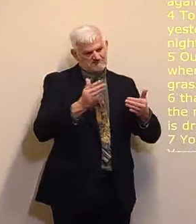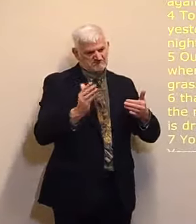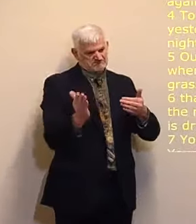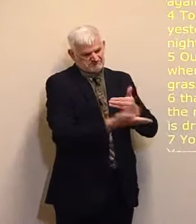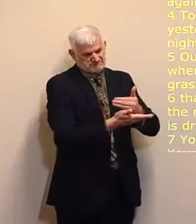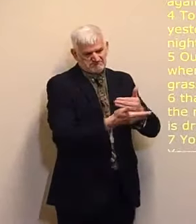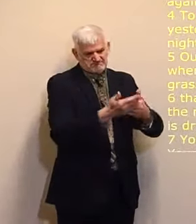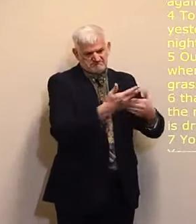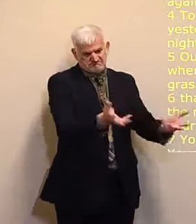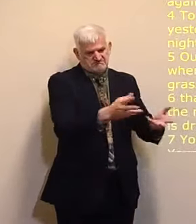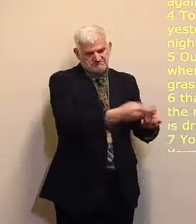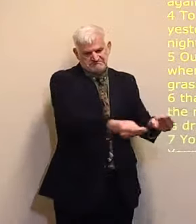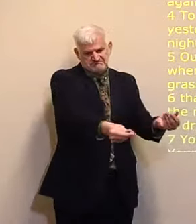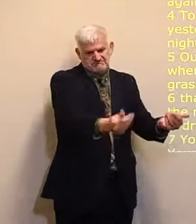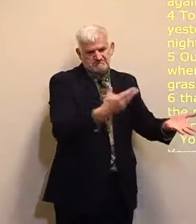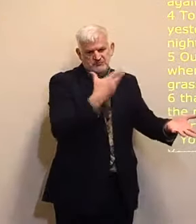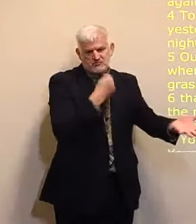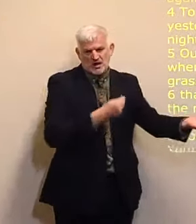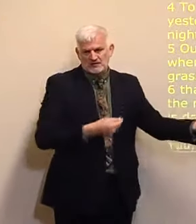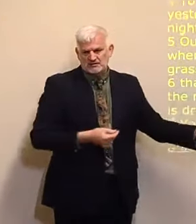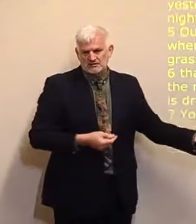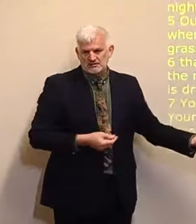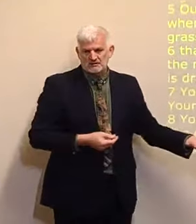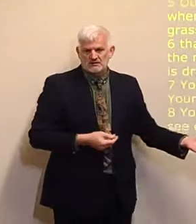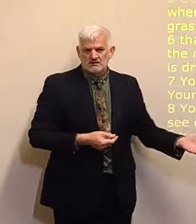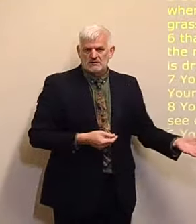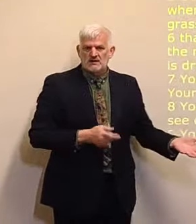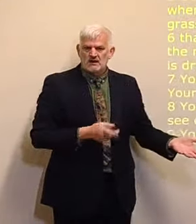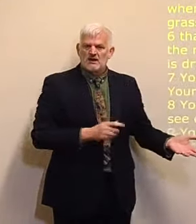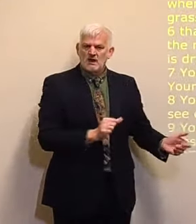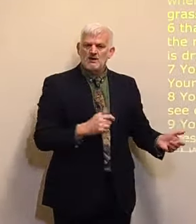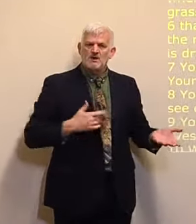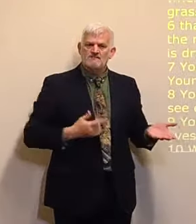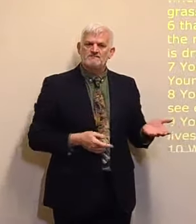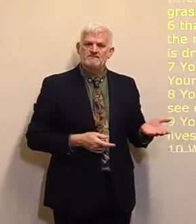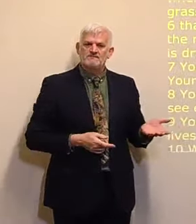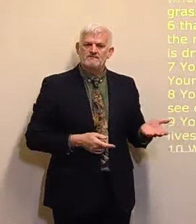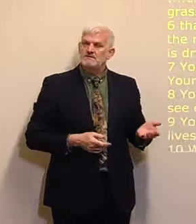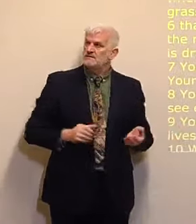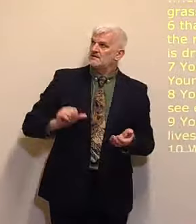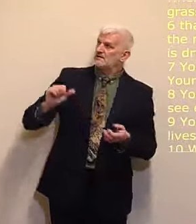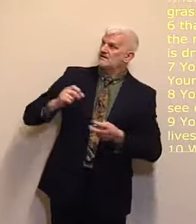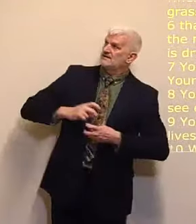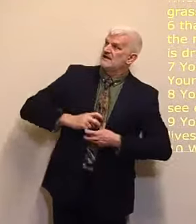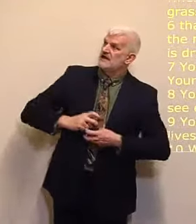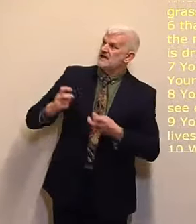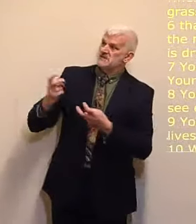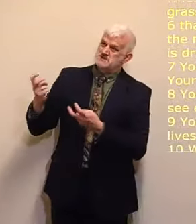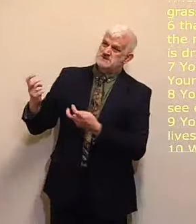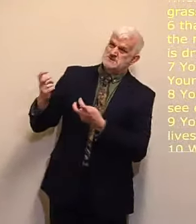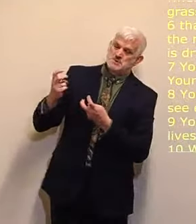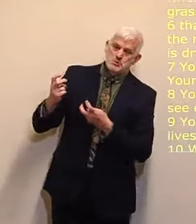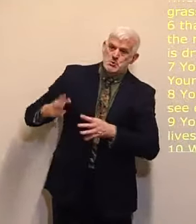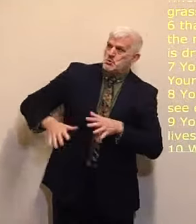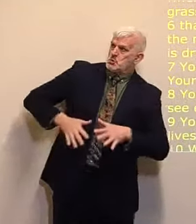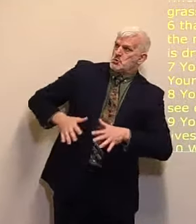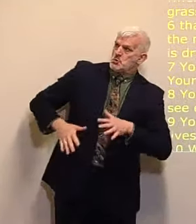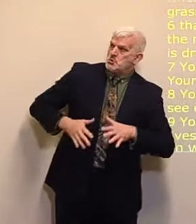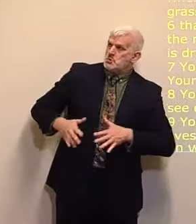For we are consumed by thine anger And by thy wrath as we troubled Thou hast set